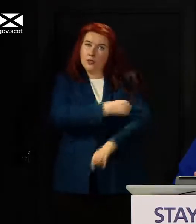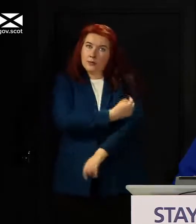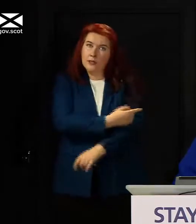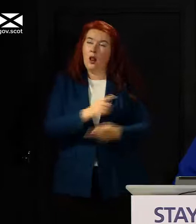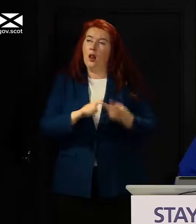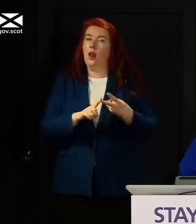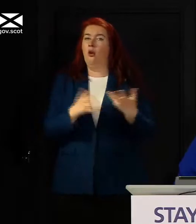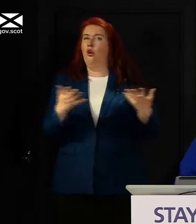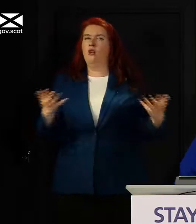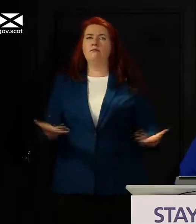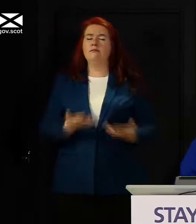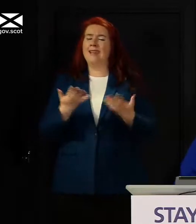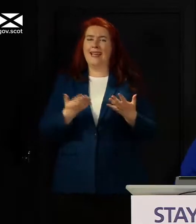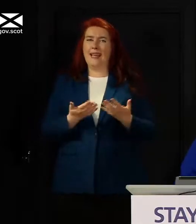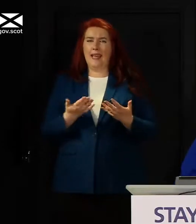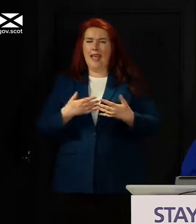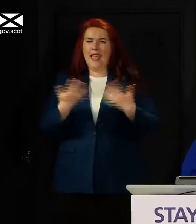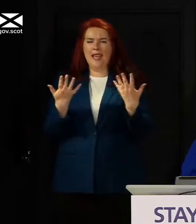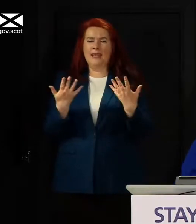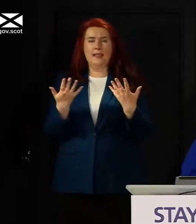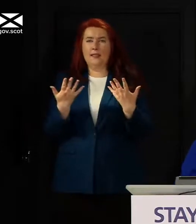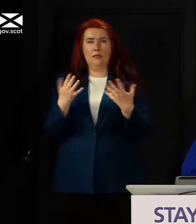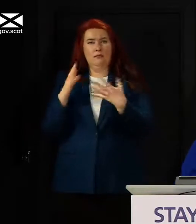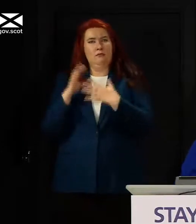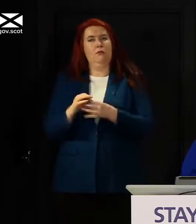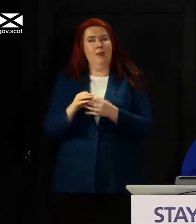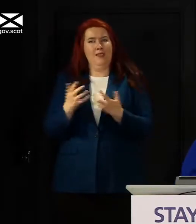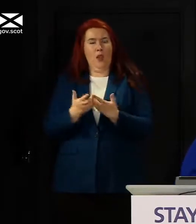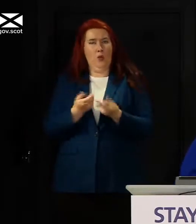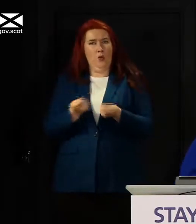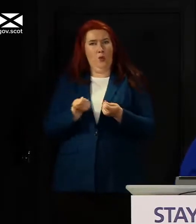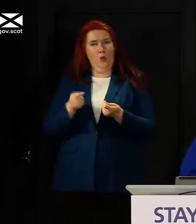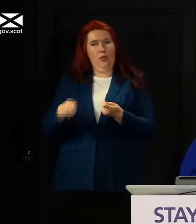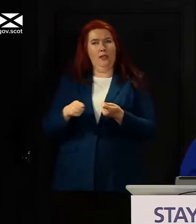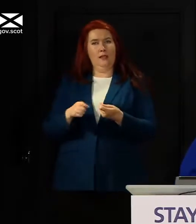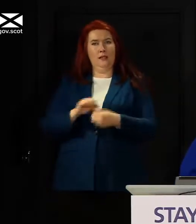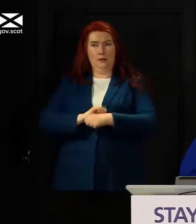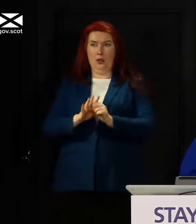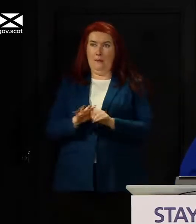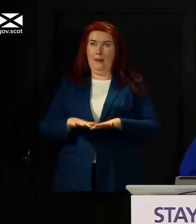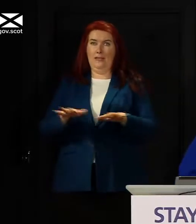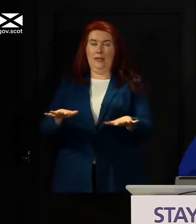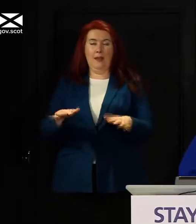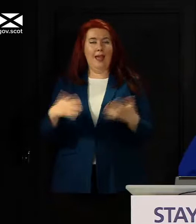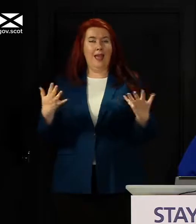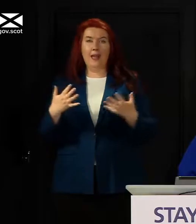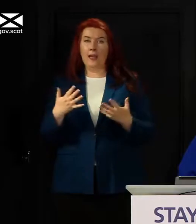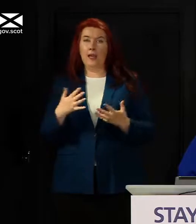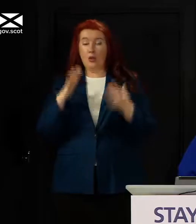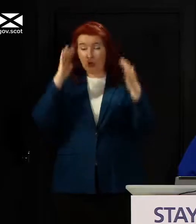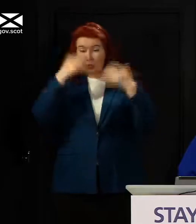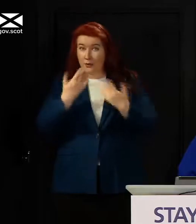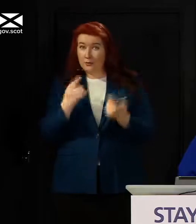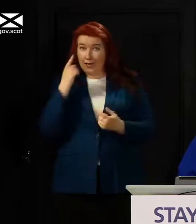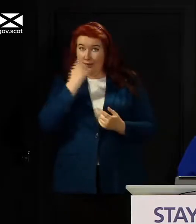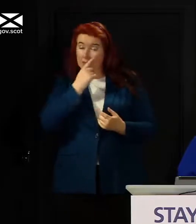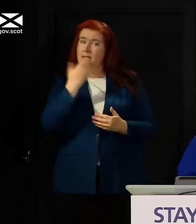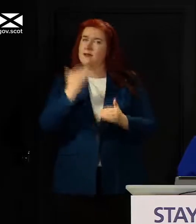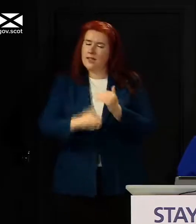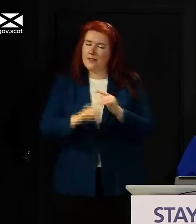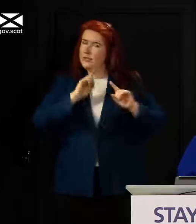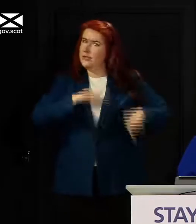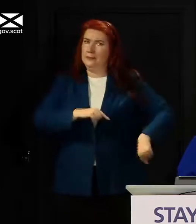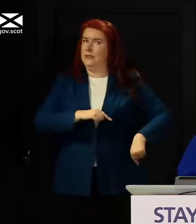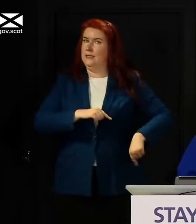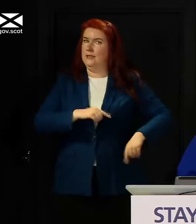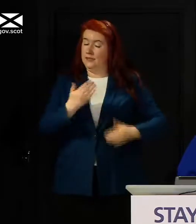any other matter to do with handling of this pandemic where those concerns were evidenced they were they have never been dismissed that is